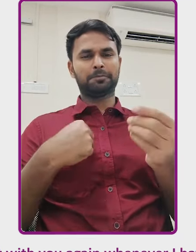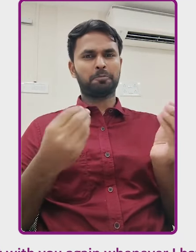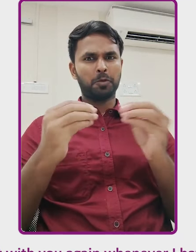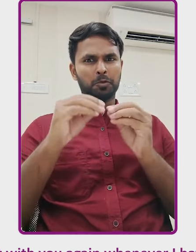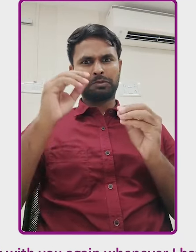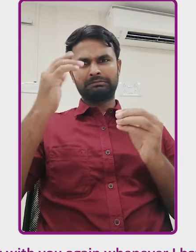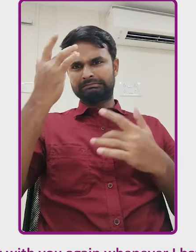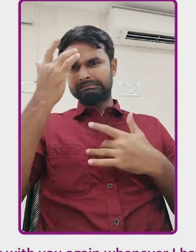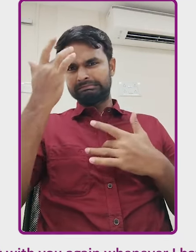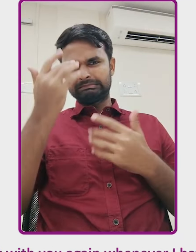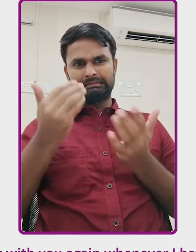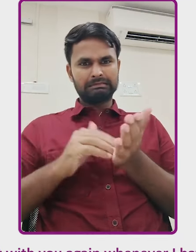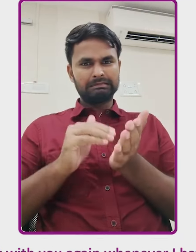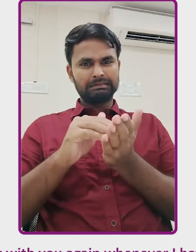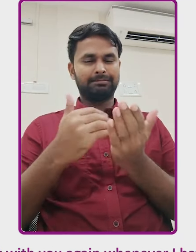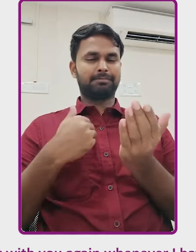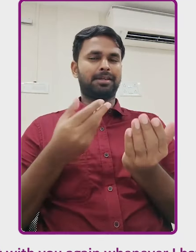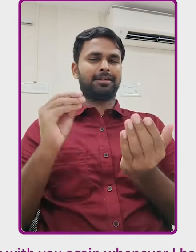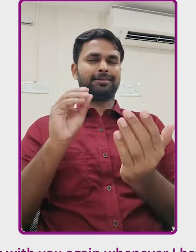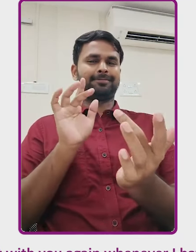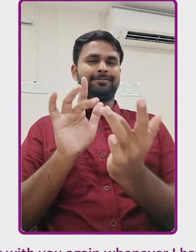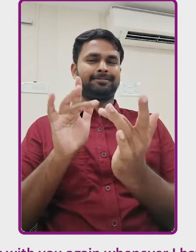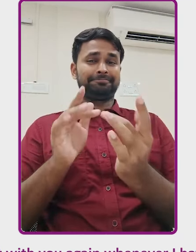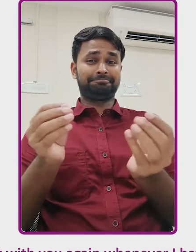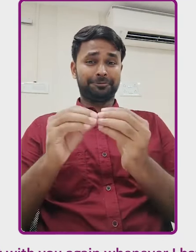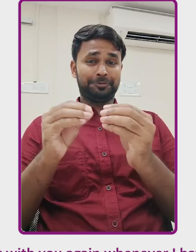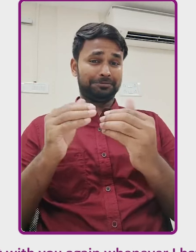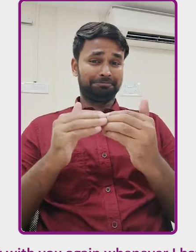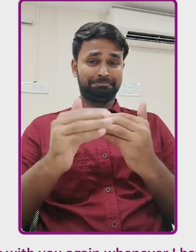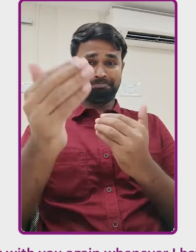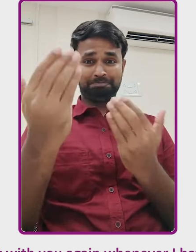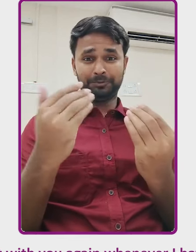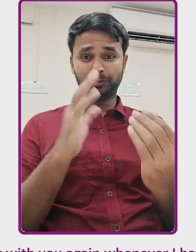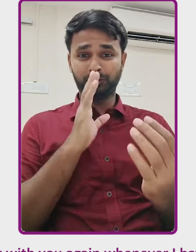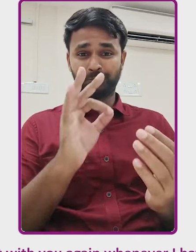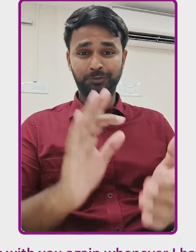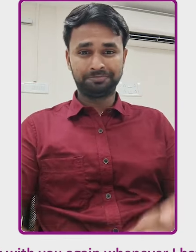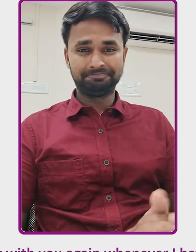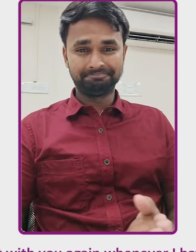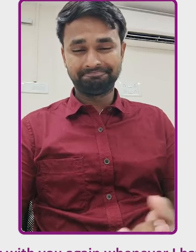I will definitely connect with you again whenever I have a medical complaint.